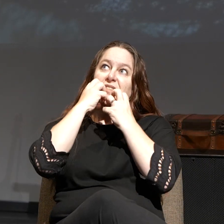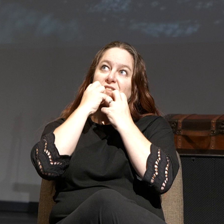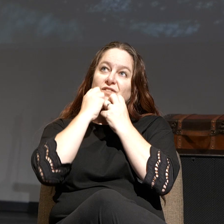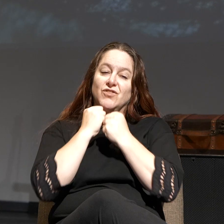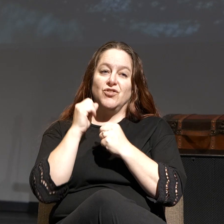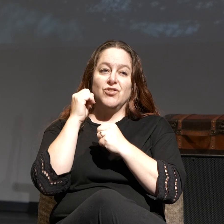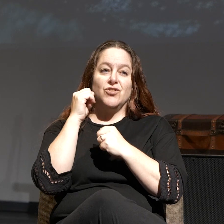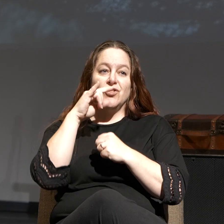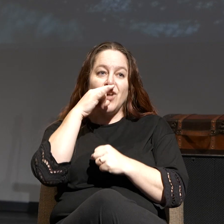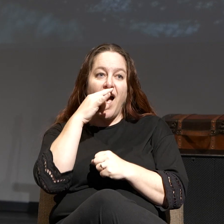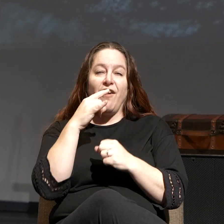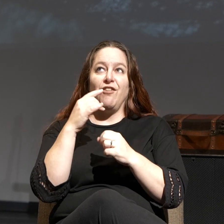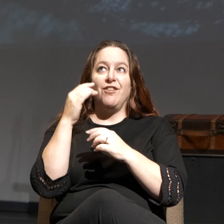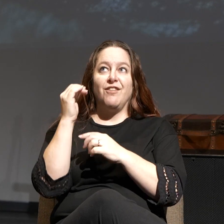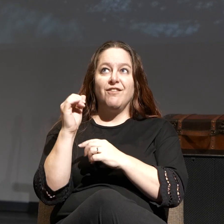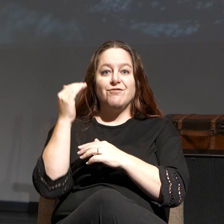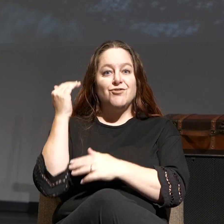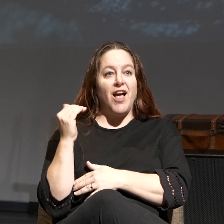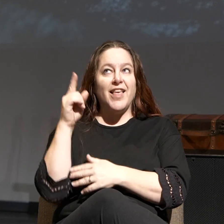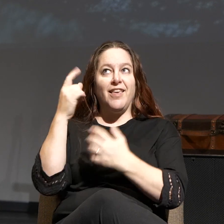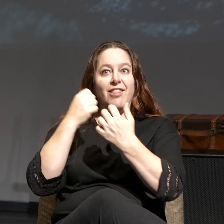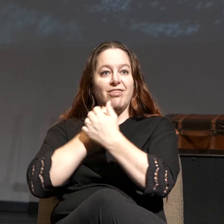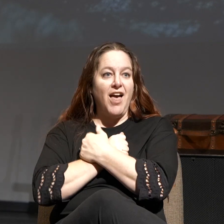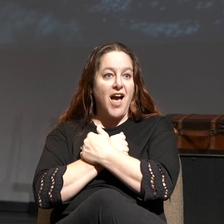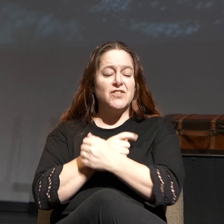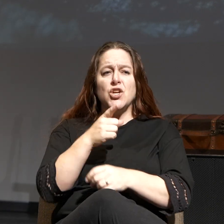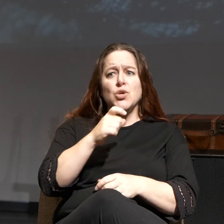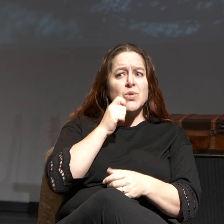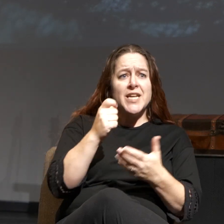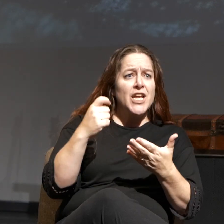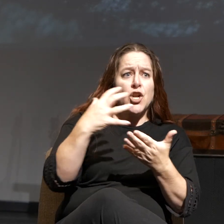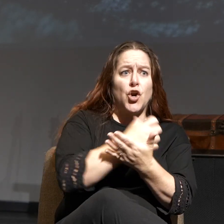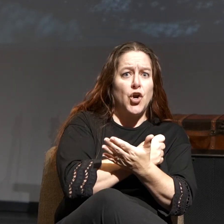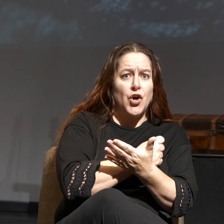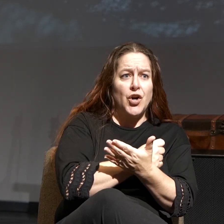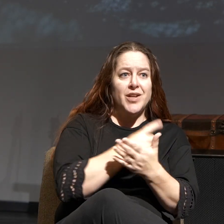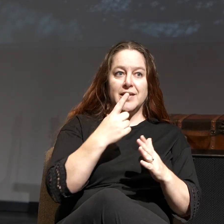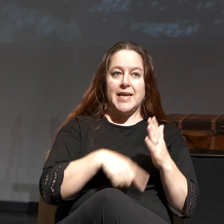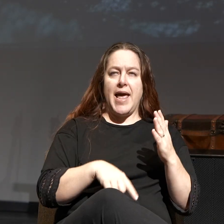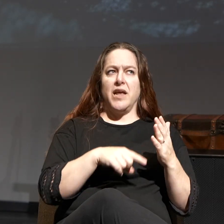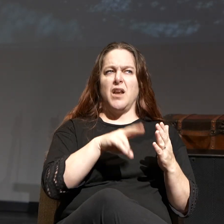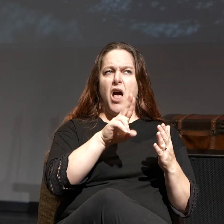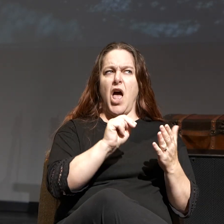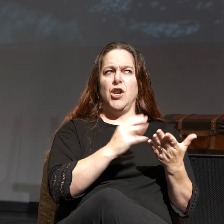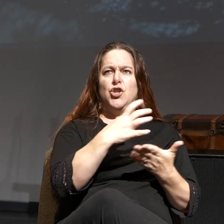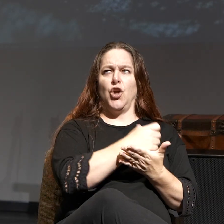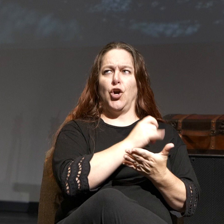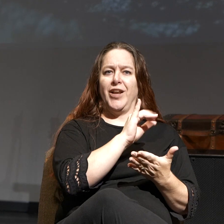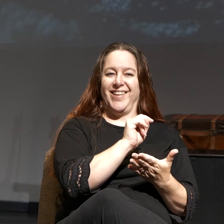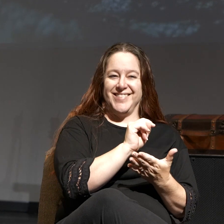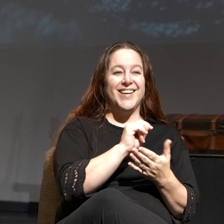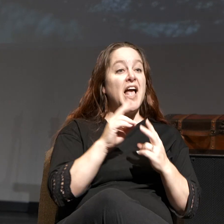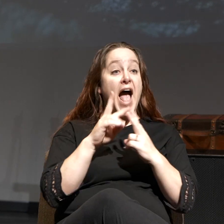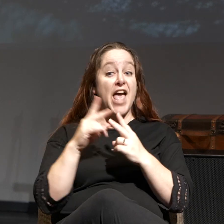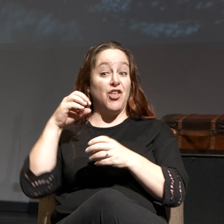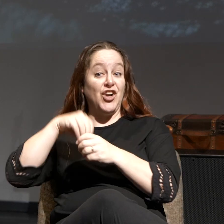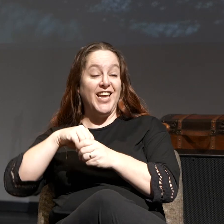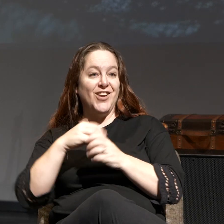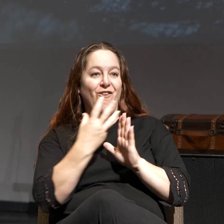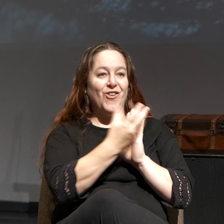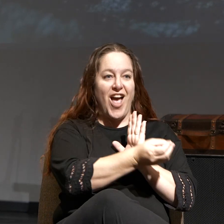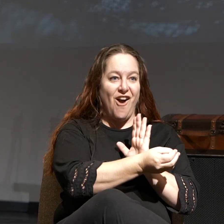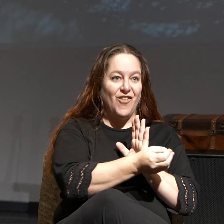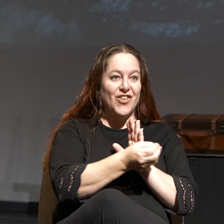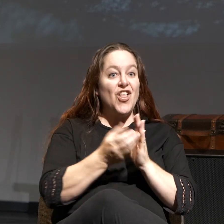greatly pleased. And you didn't earn it. You can't unearn it. You're either in or you're out by grace through